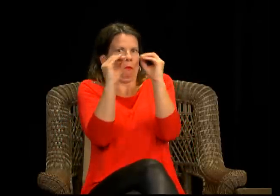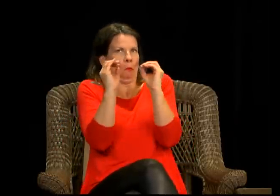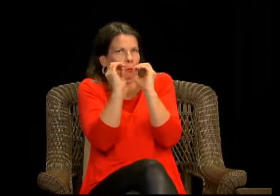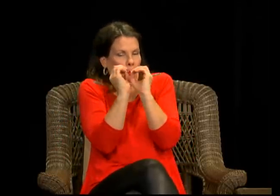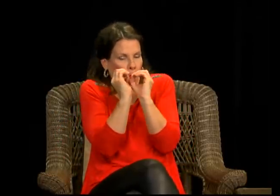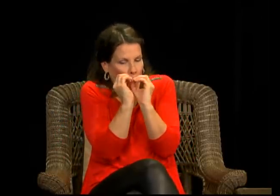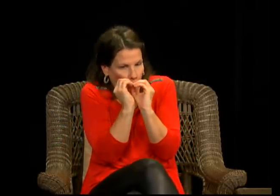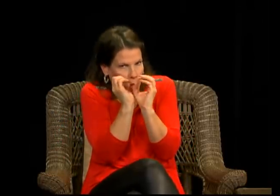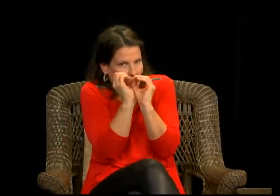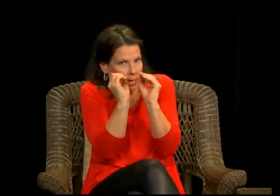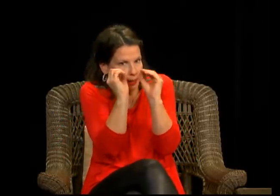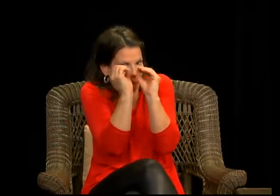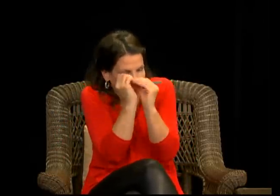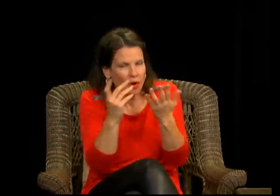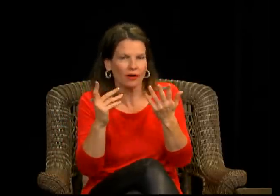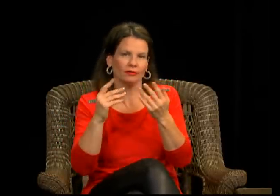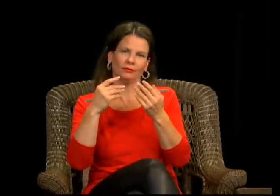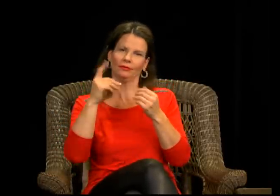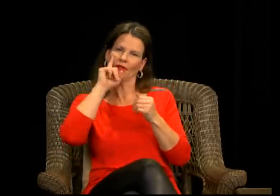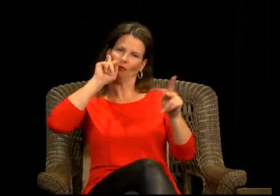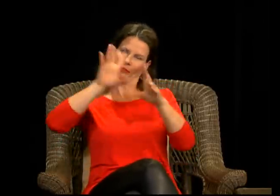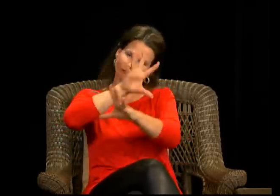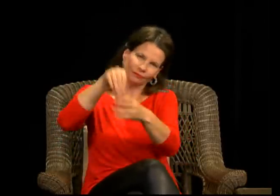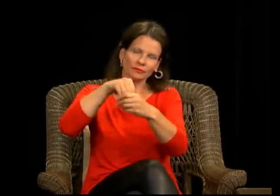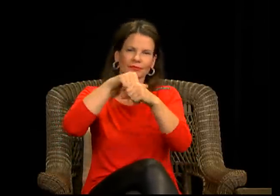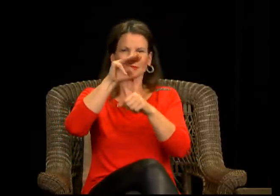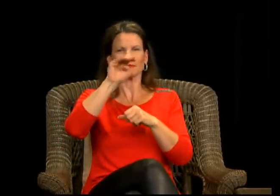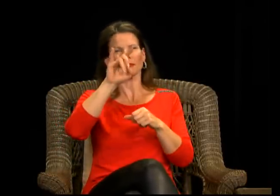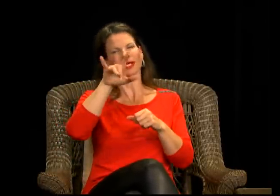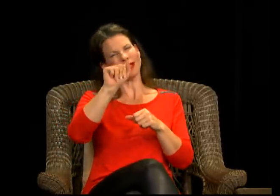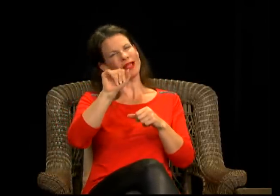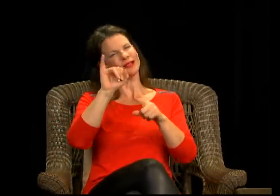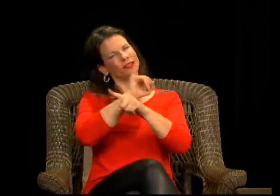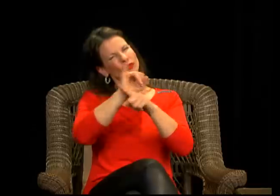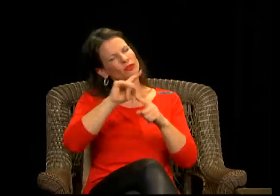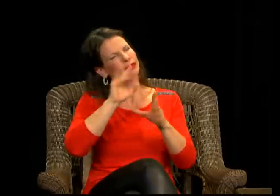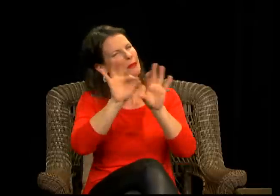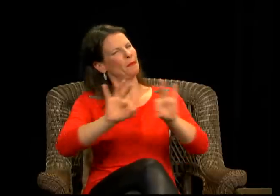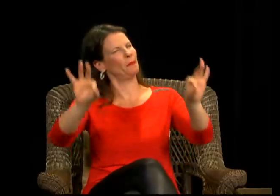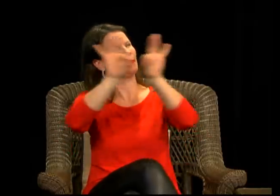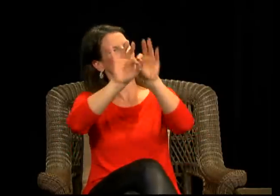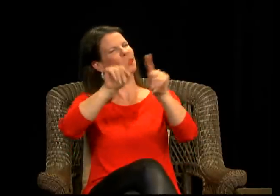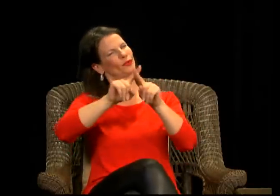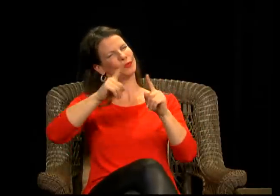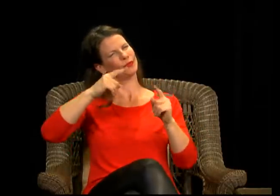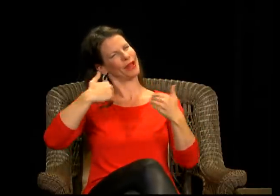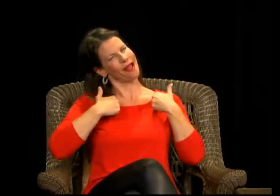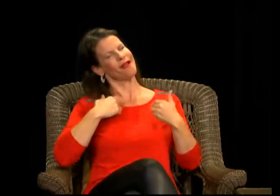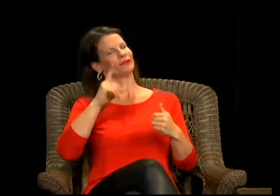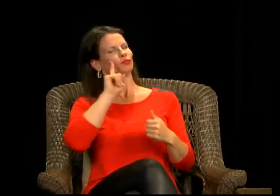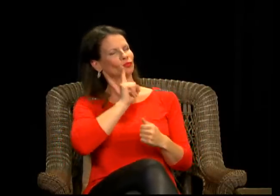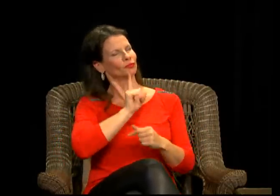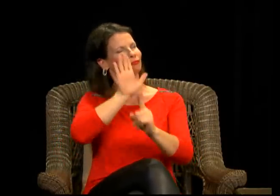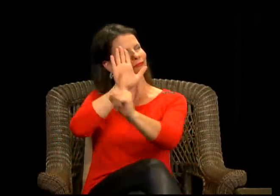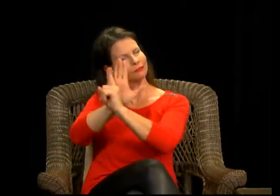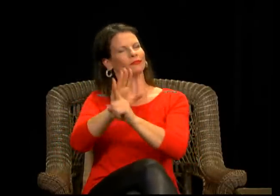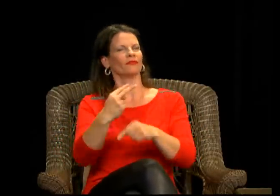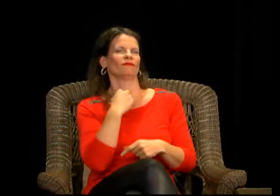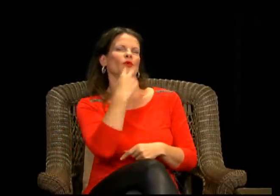film. And I really would love for more of these types of issues to be discussed because I think the media